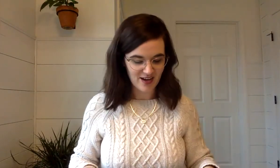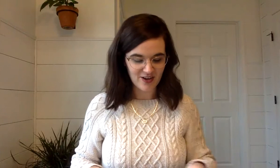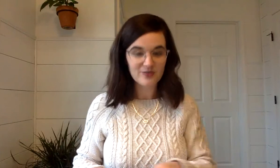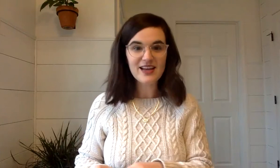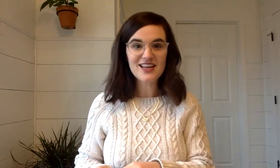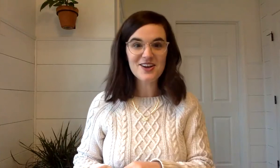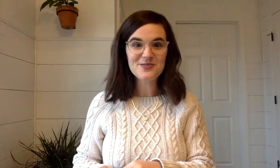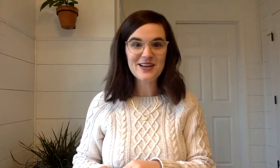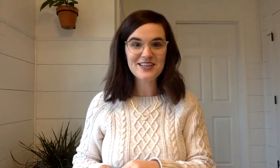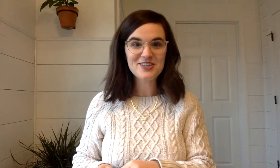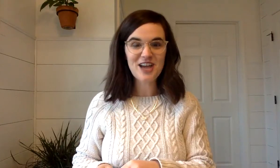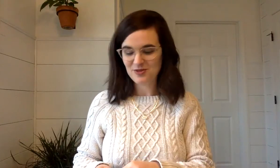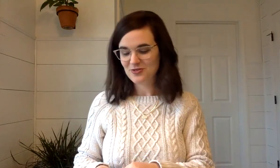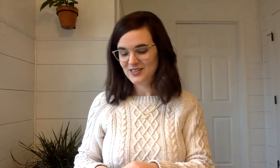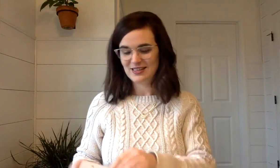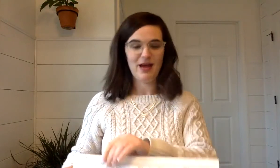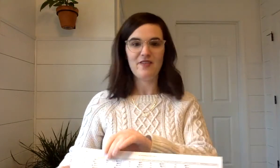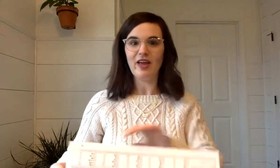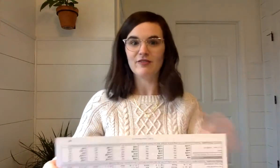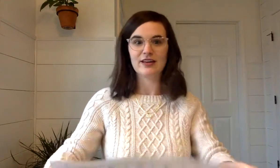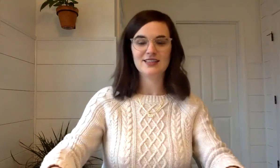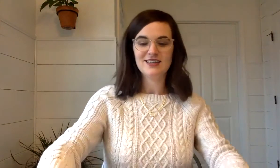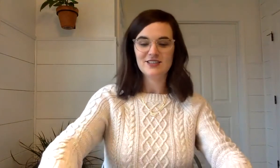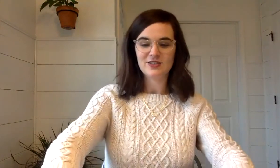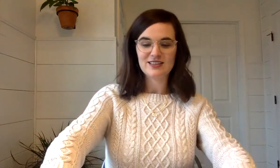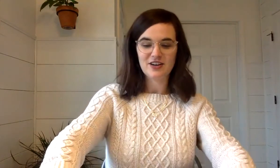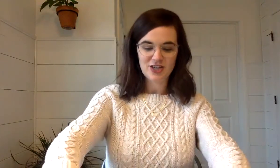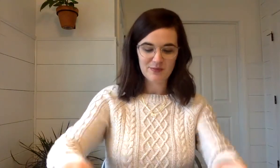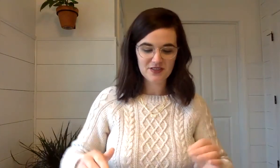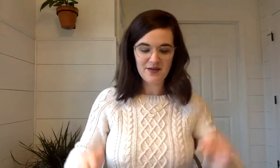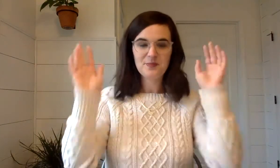All righty. Are you ready to chop? You know, this is my favorite. So let's get our choppers up.